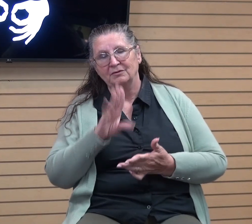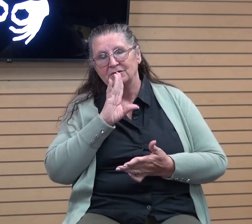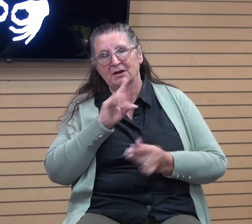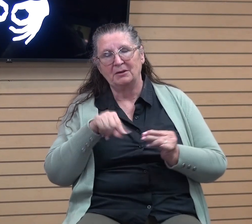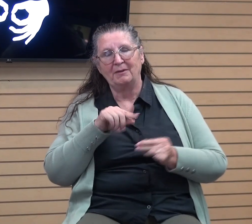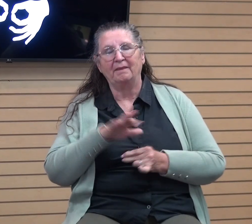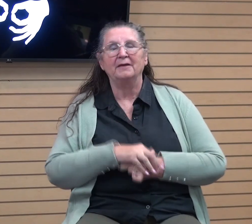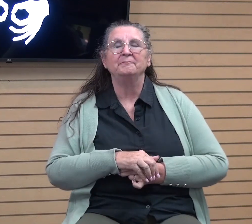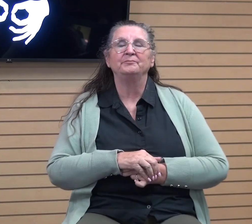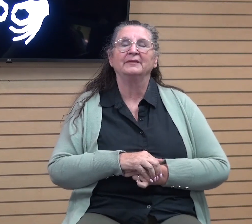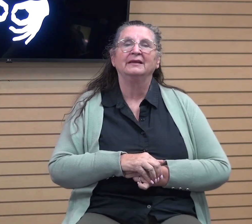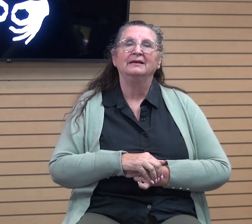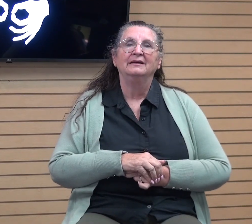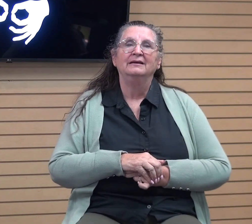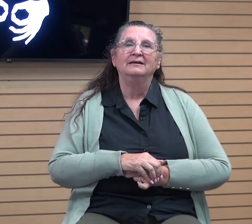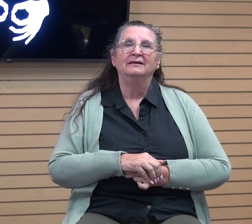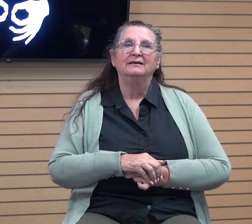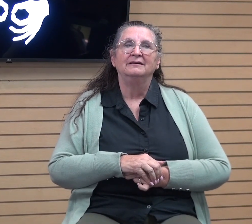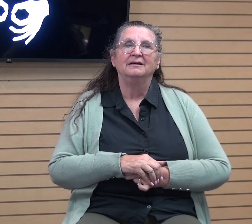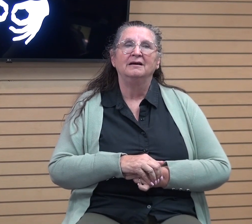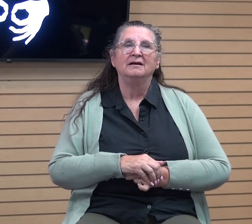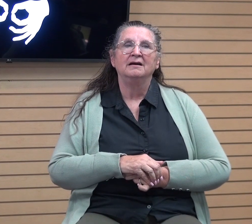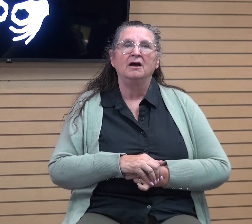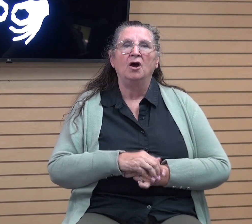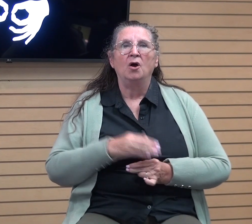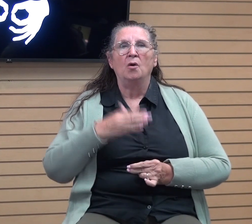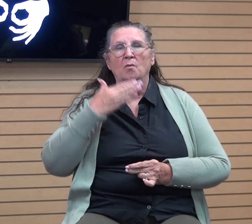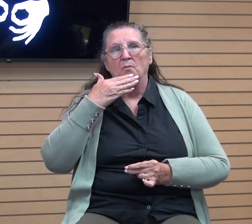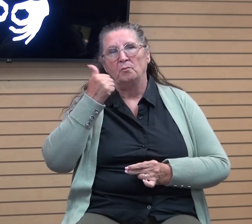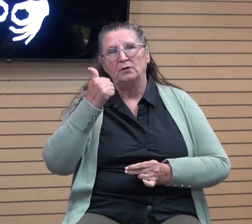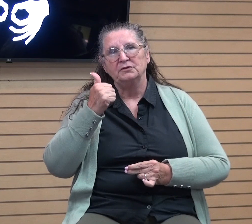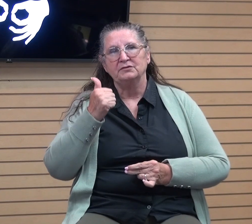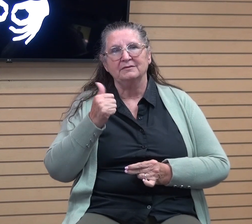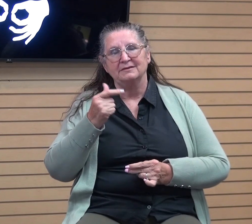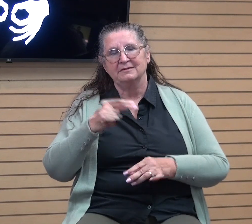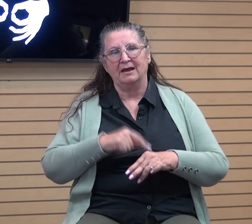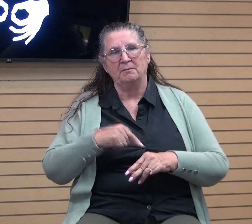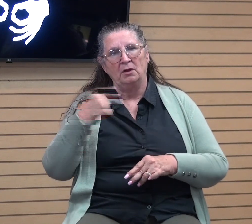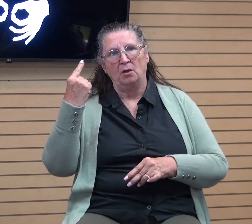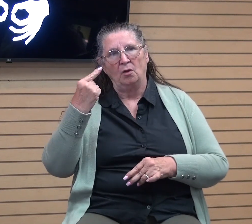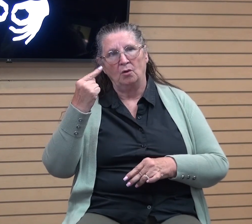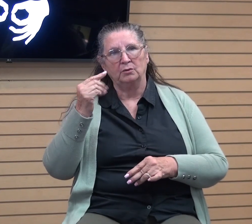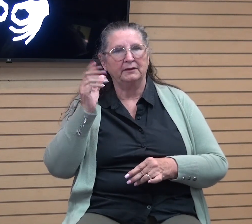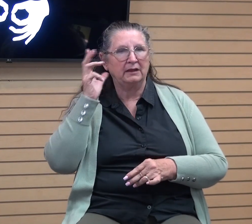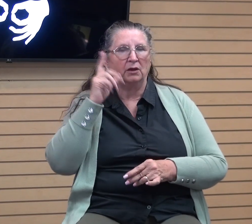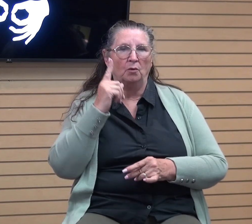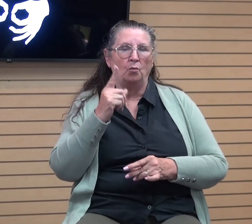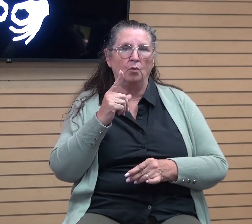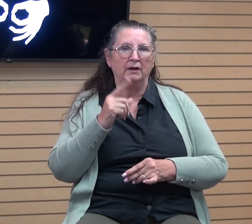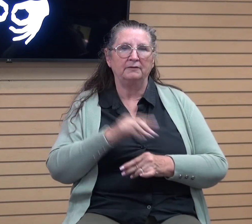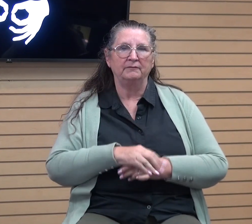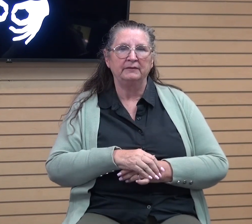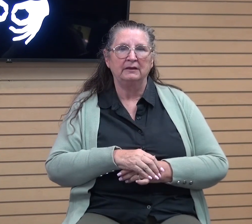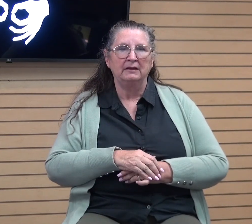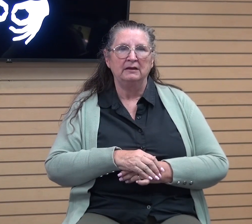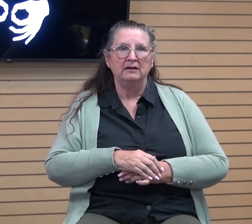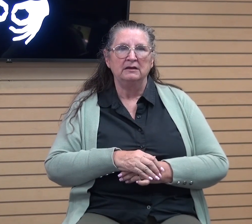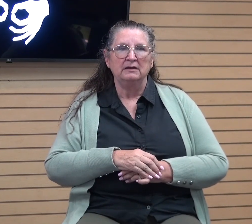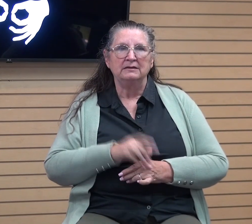that, but most of the you only hear one of them quoted. But these verses, they must be taken together to truly